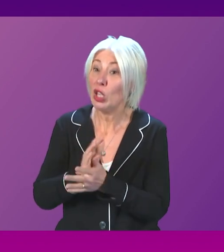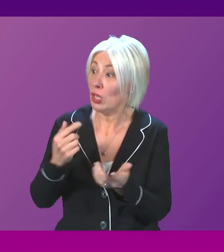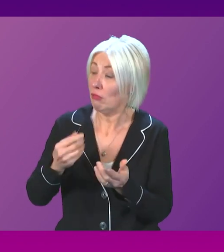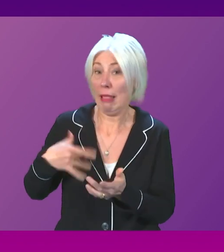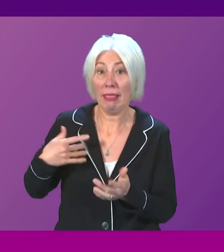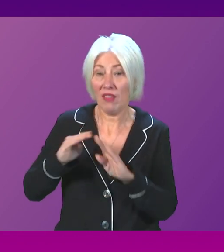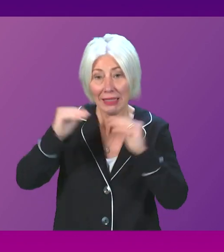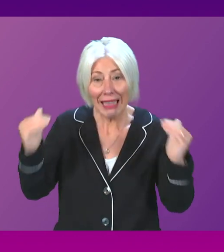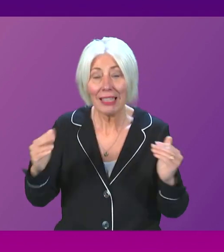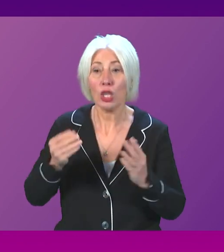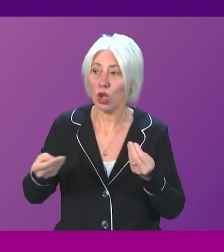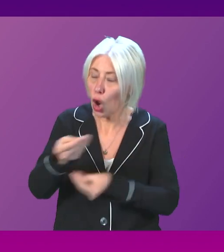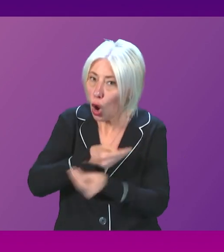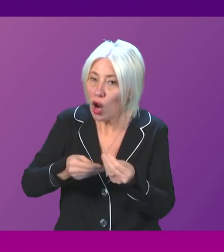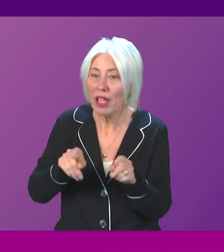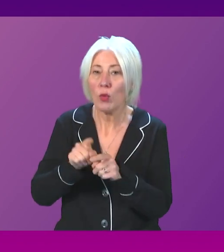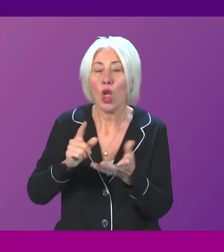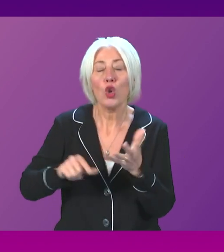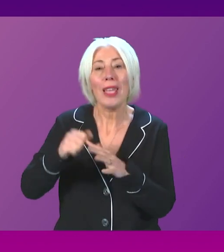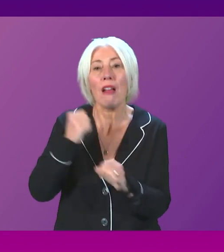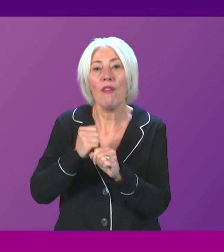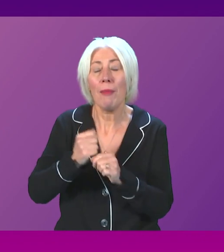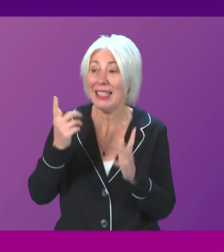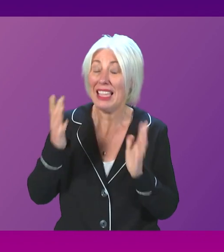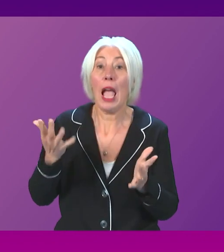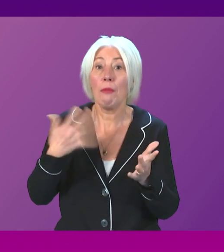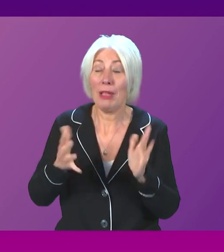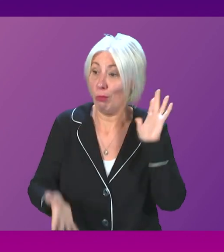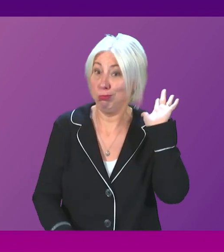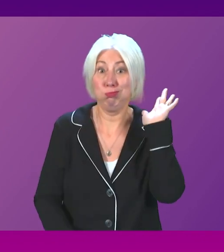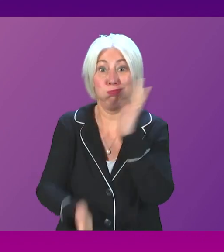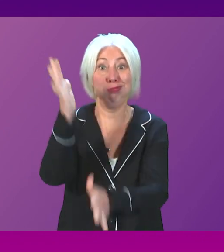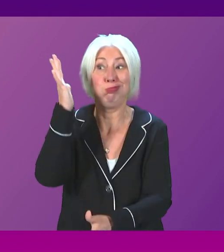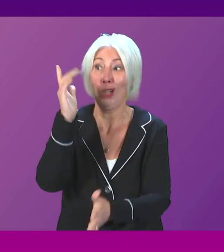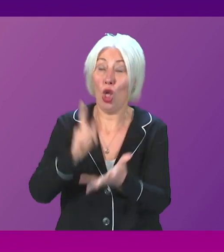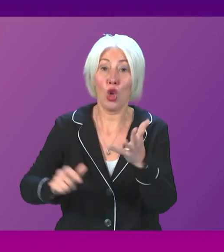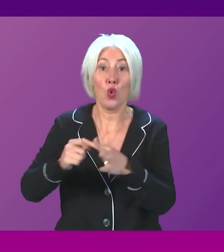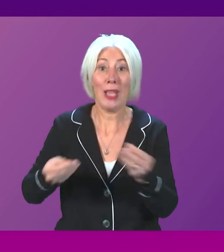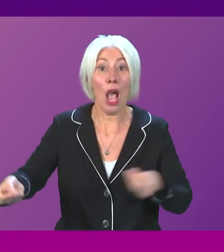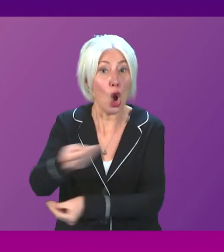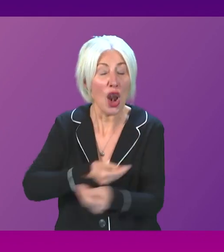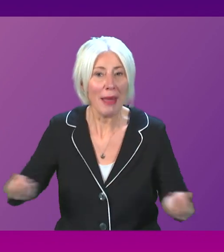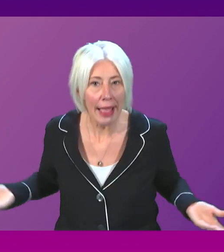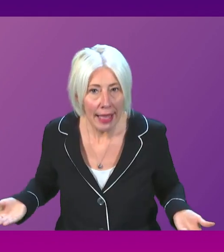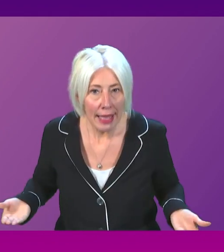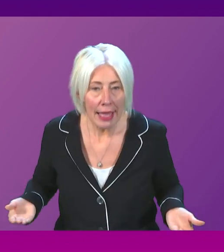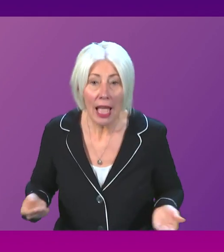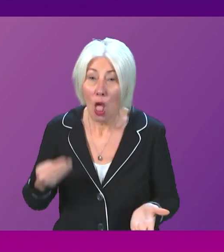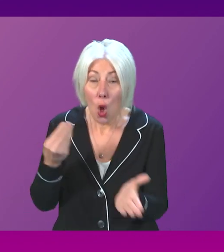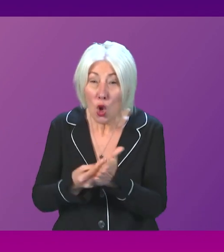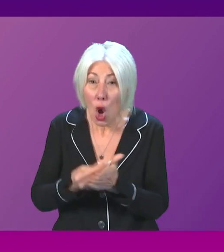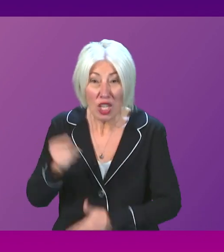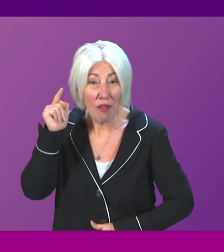economy. A UK government that has this week crashed the entire UK economy. And the cost of that